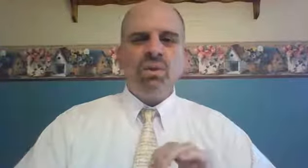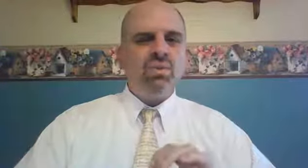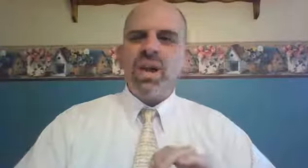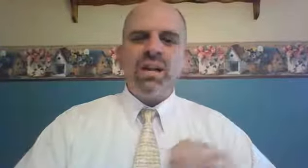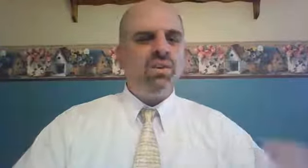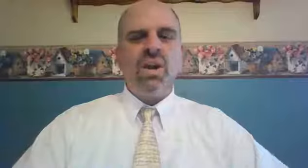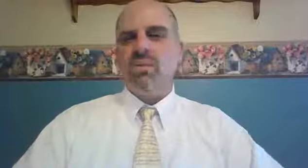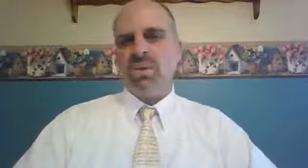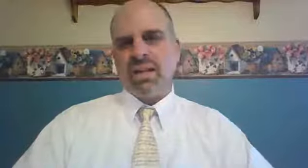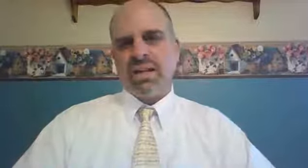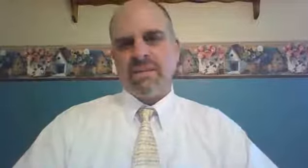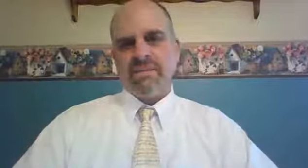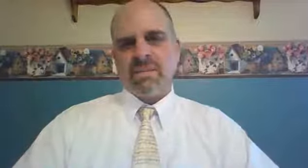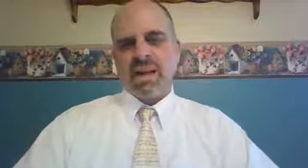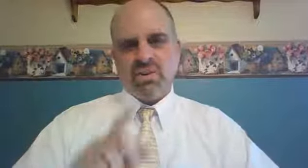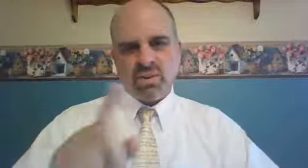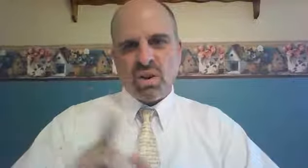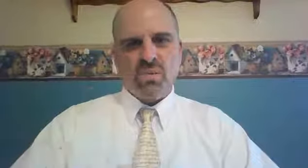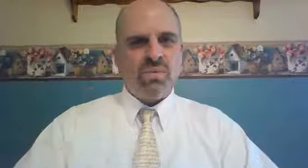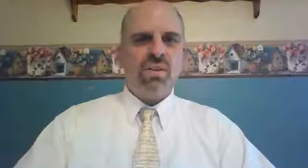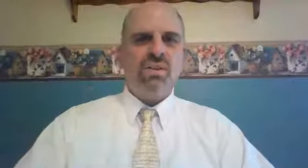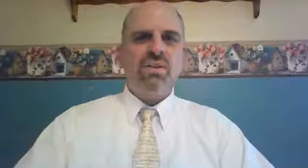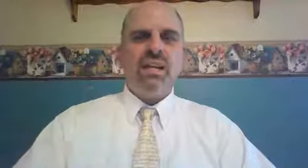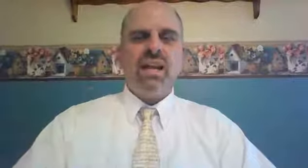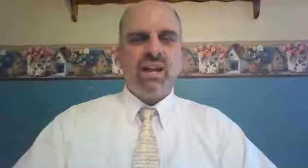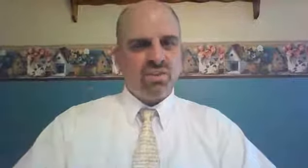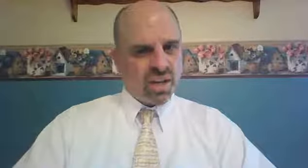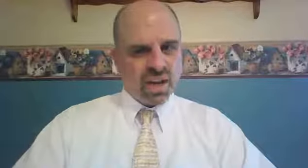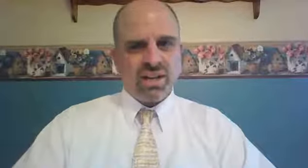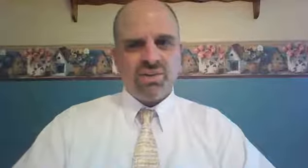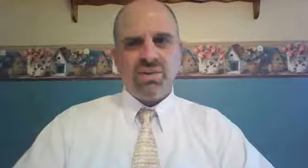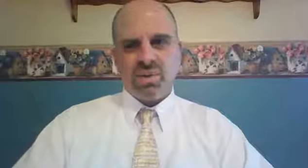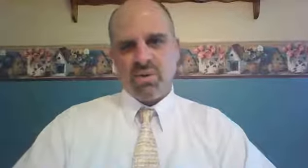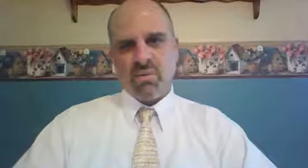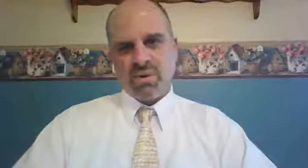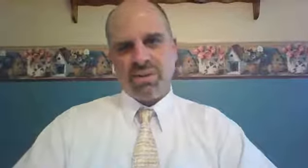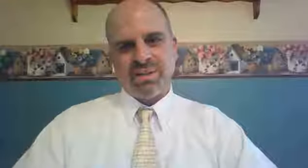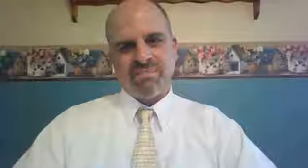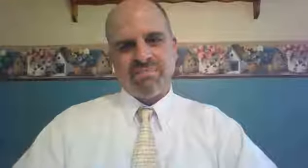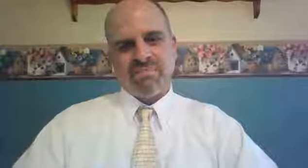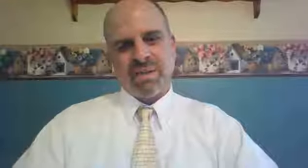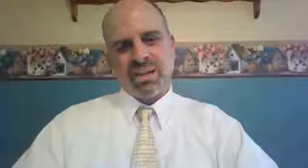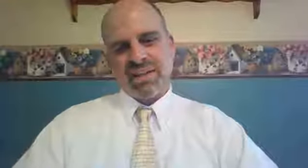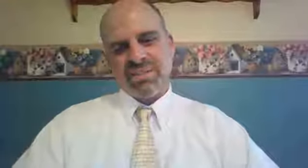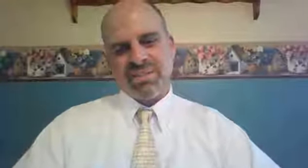a great, great week as you go forth and change your world. Be blessed.